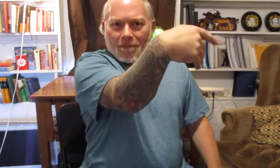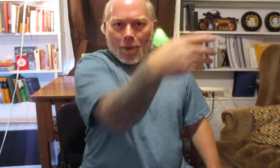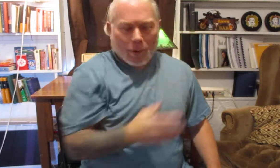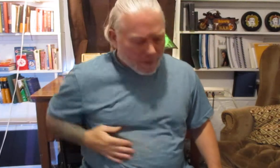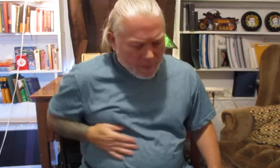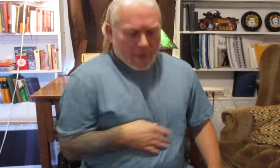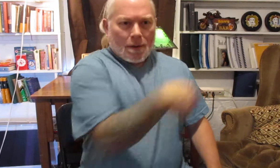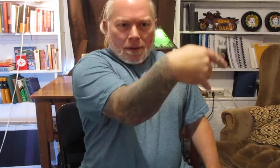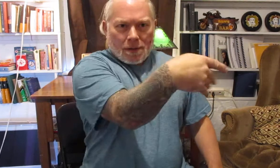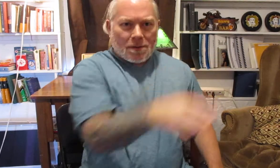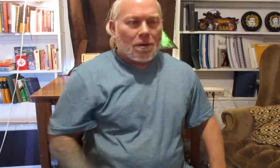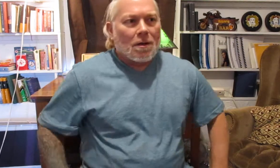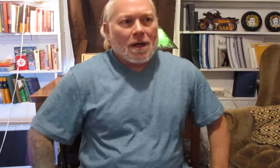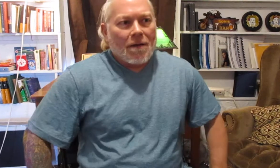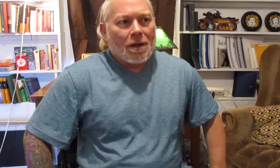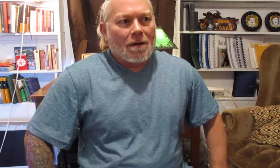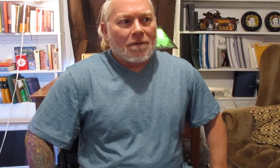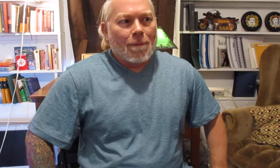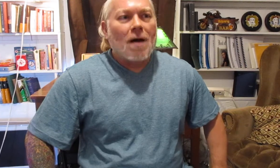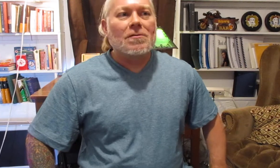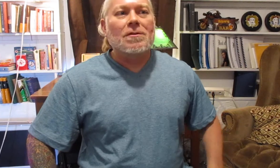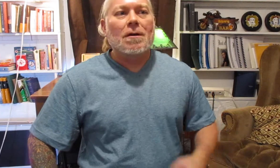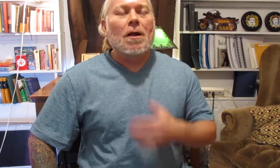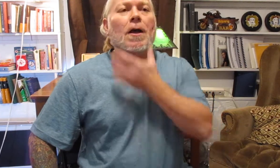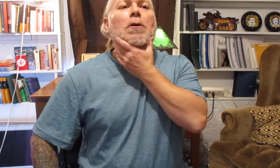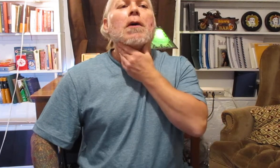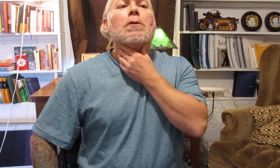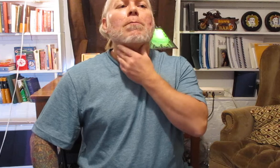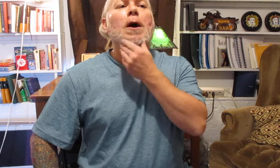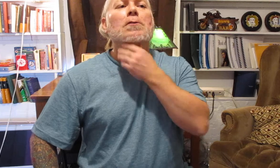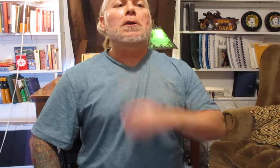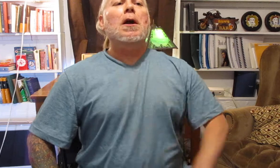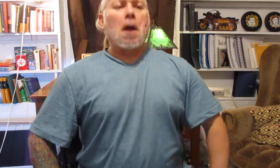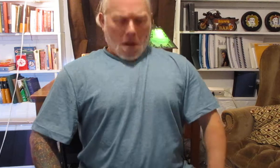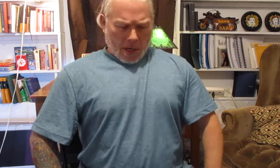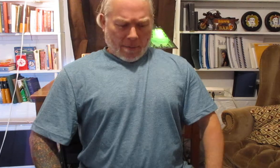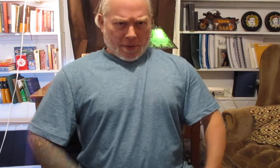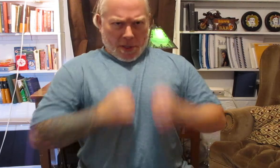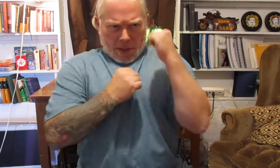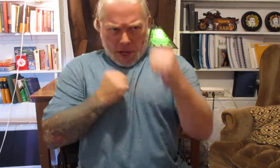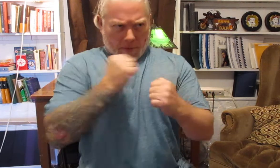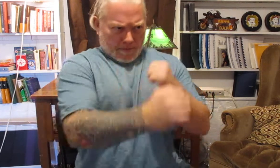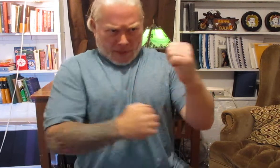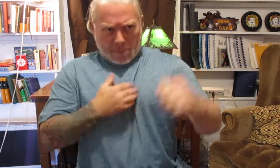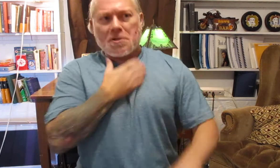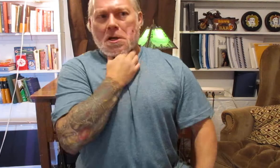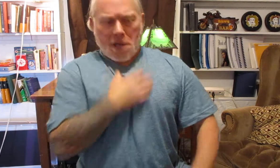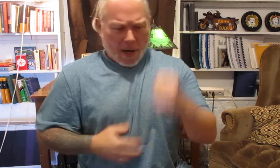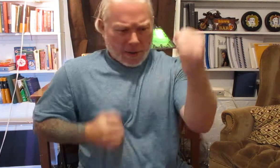forward and so you know you have a lot of boxers that are like oh yeah when you box you gotta keep your chin down keep your chin down and